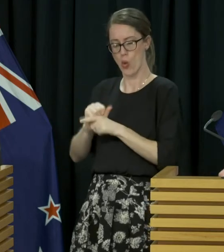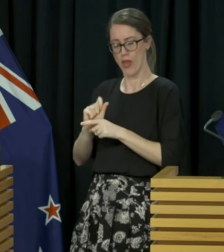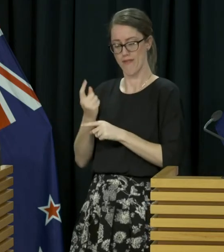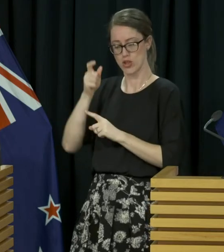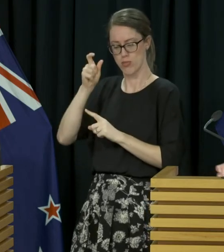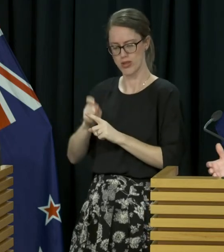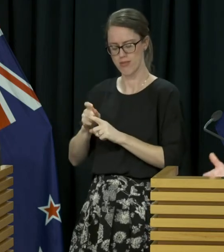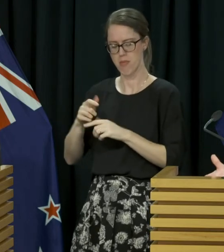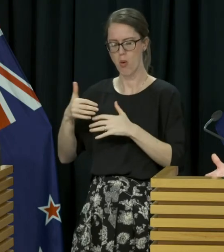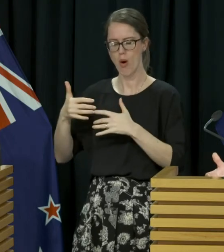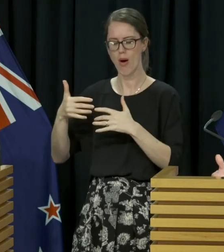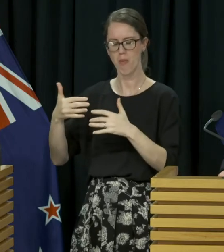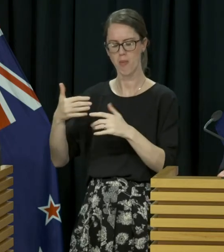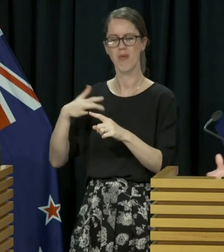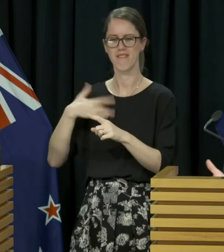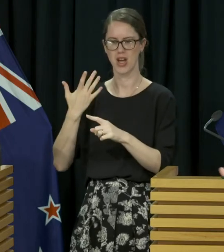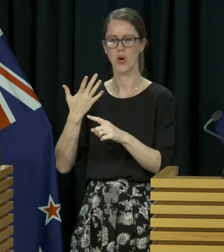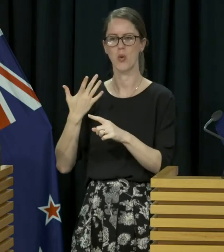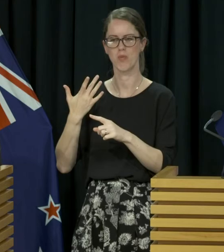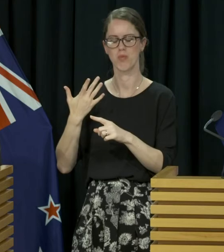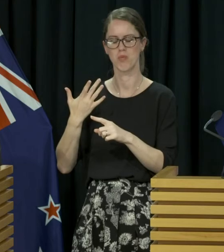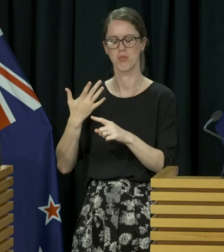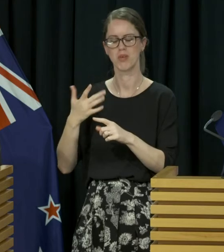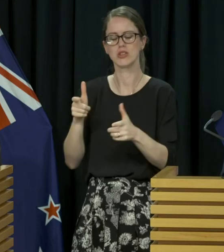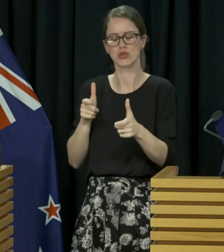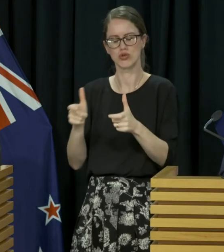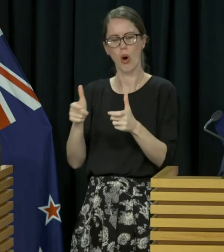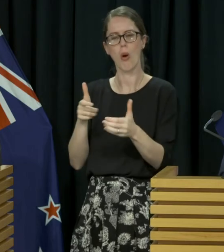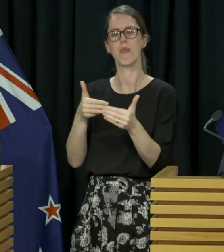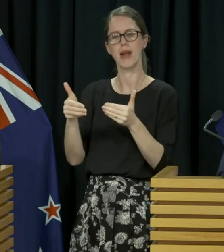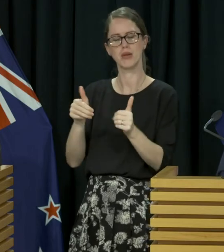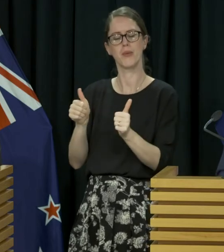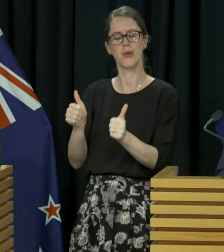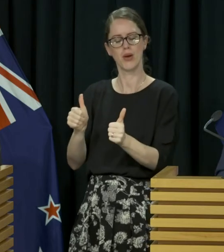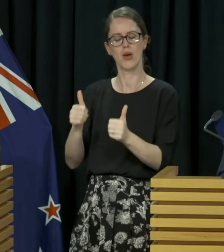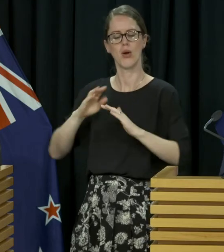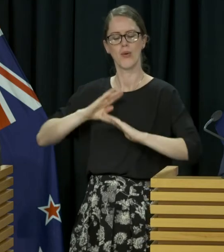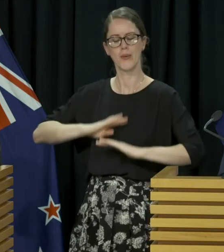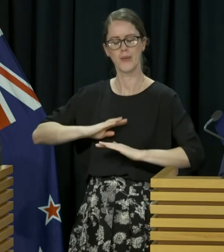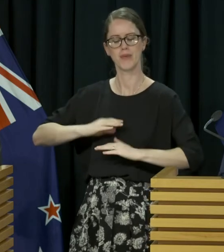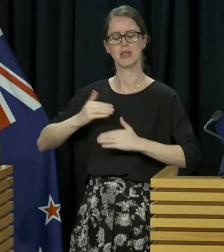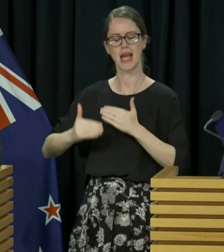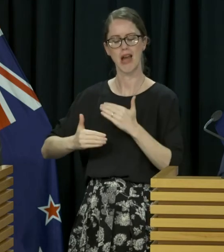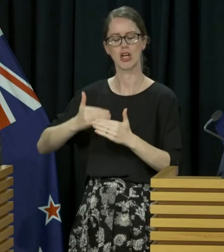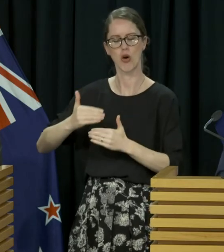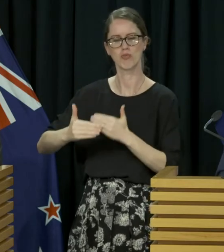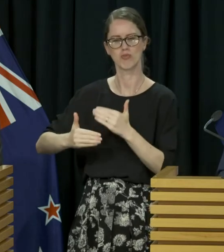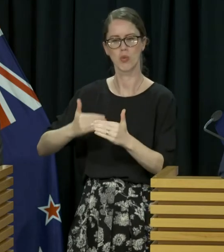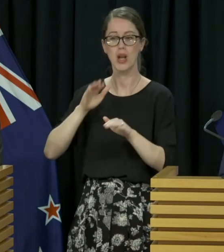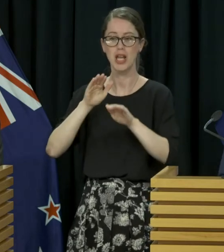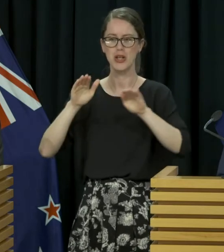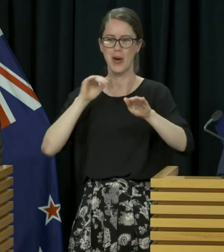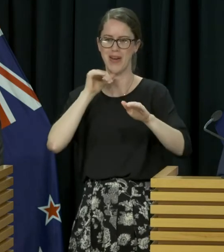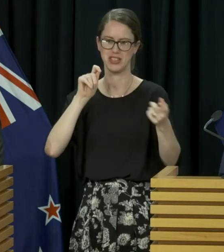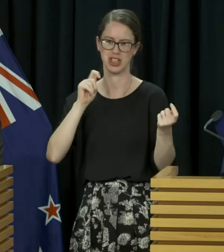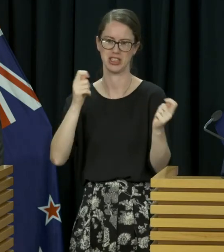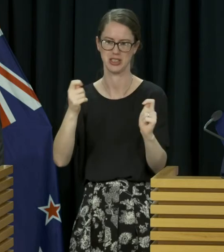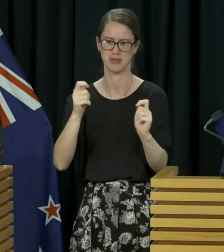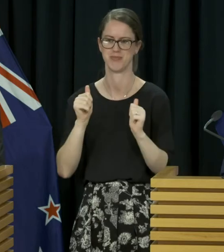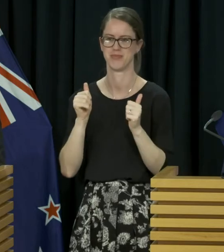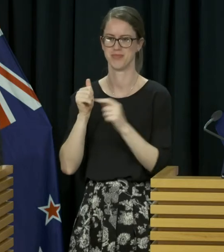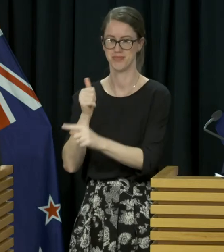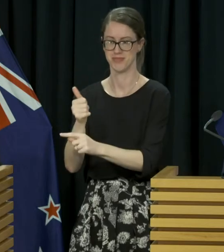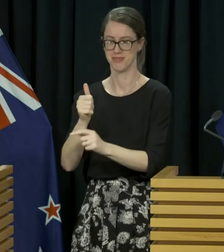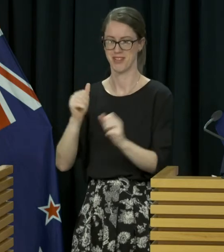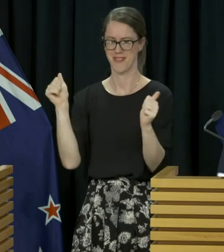case, that the outbreak is well controlled, and we hope to continue that, and we will keep you updated on a daily basis. All